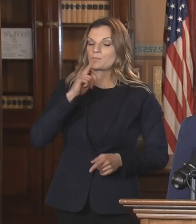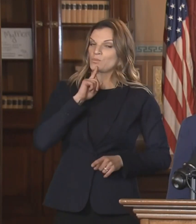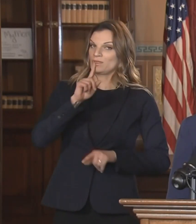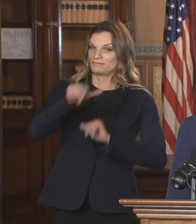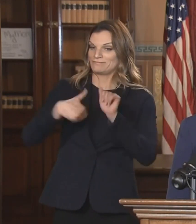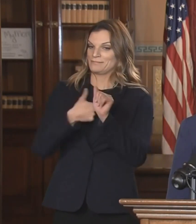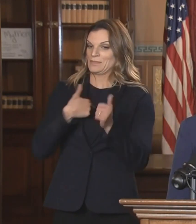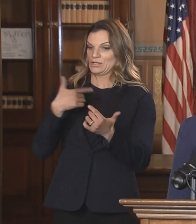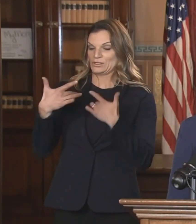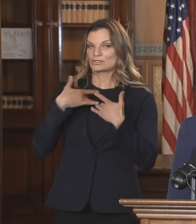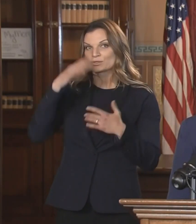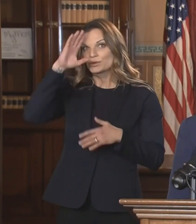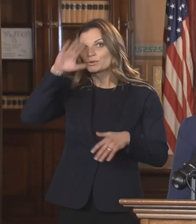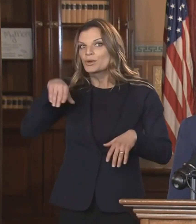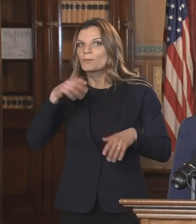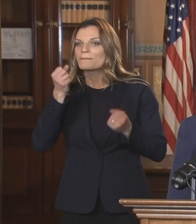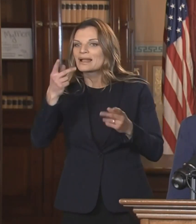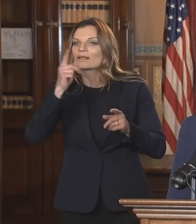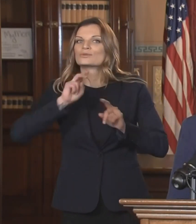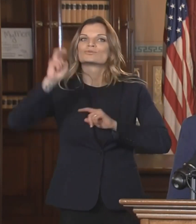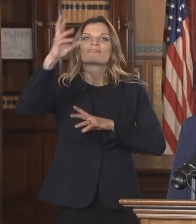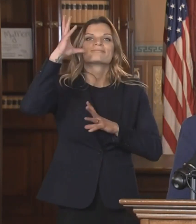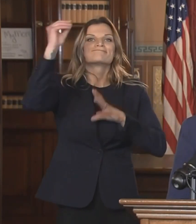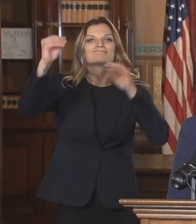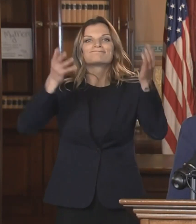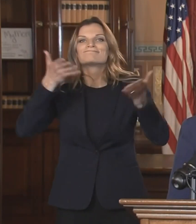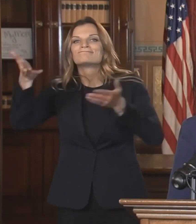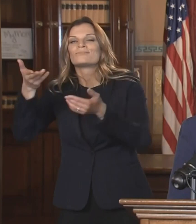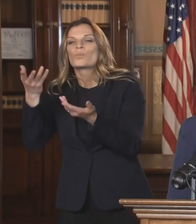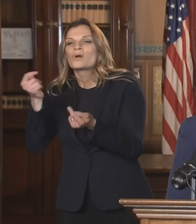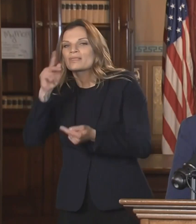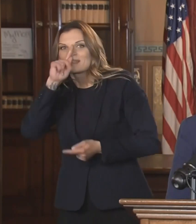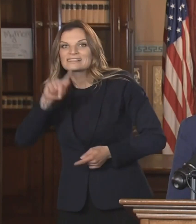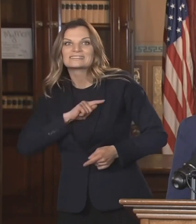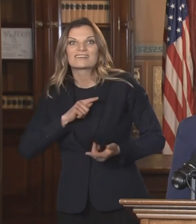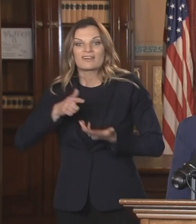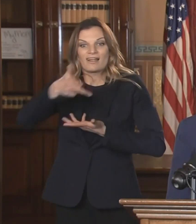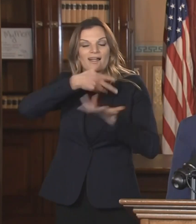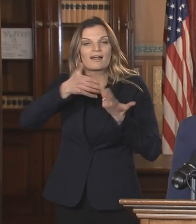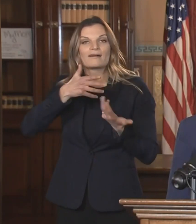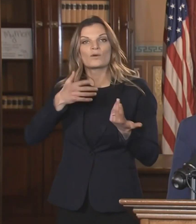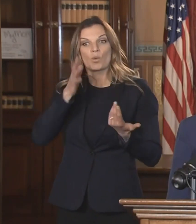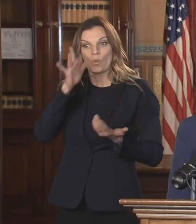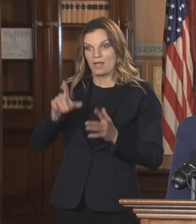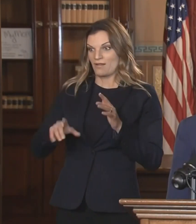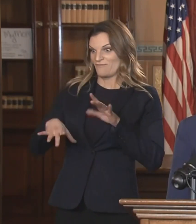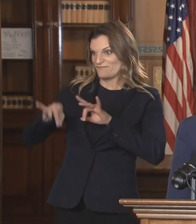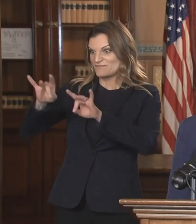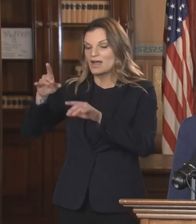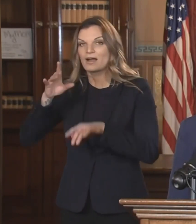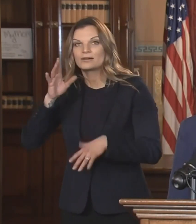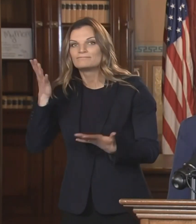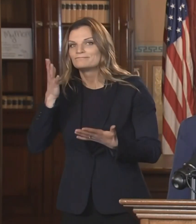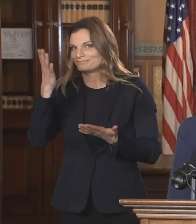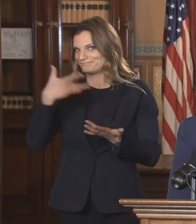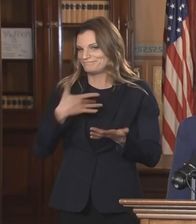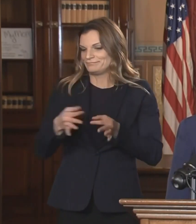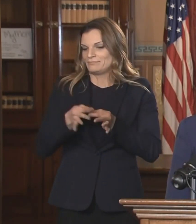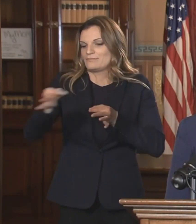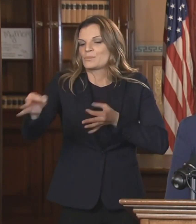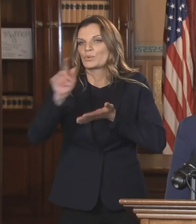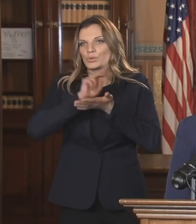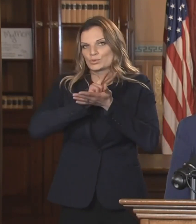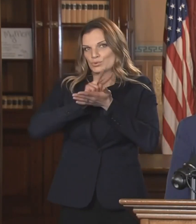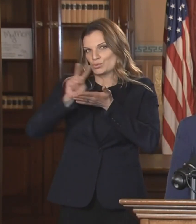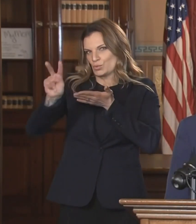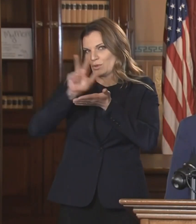the Thanksgiving break. Any increases in cases from the Thanksgiving holiday, we would not expect to see for two to three weeks in our data.